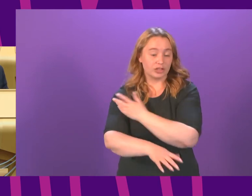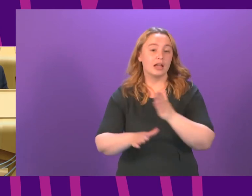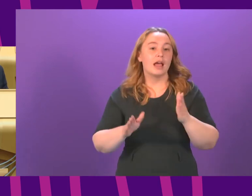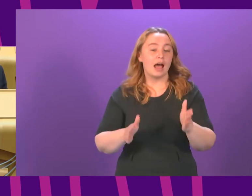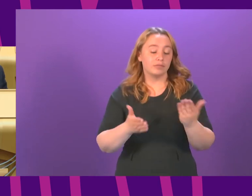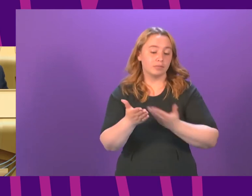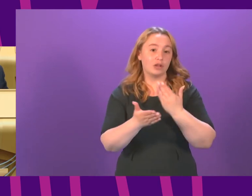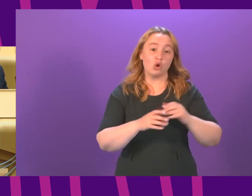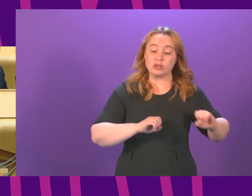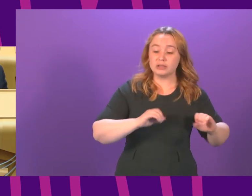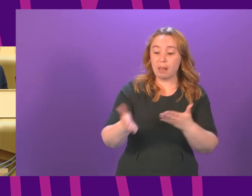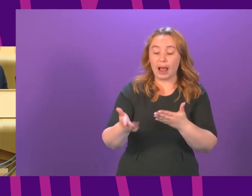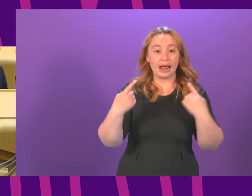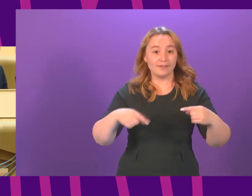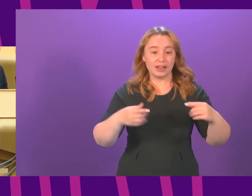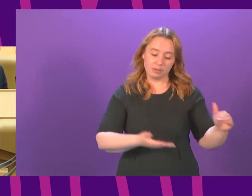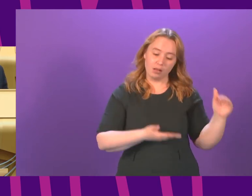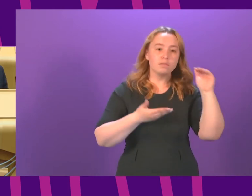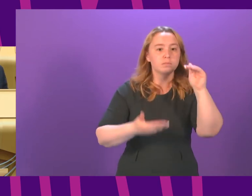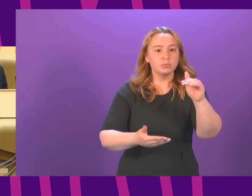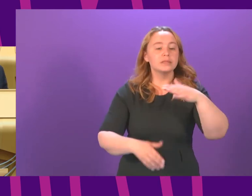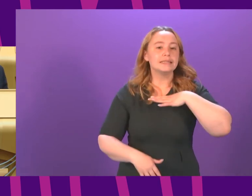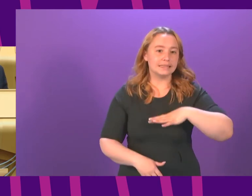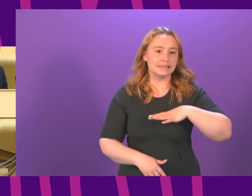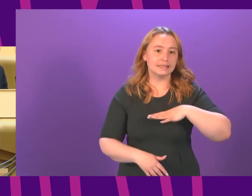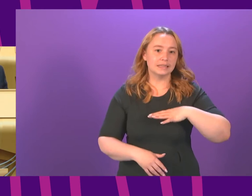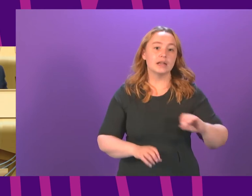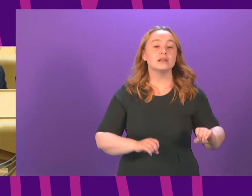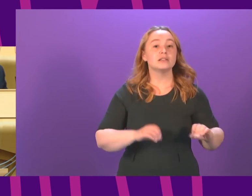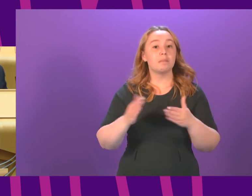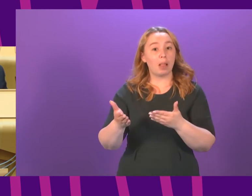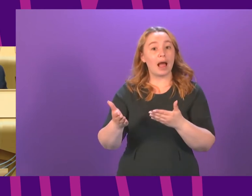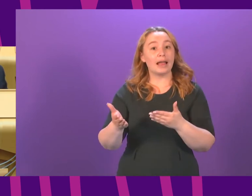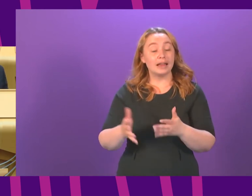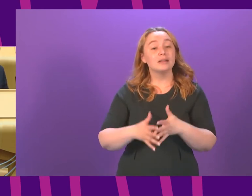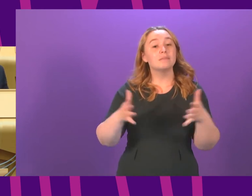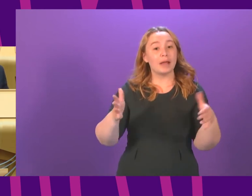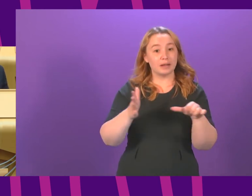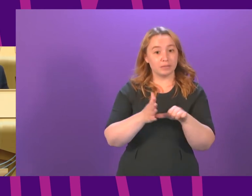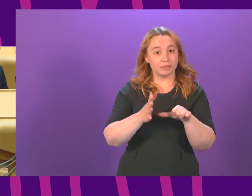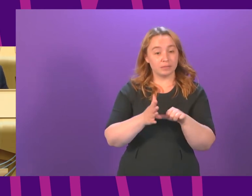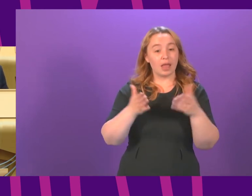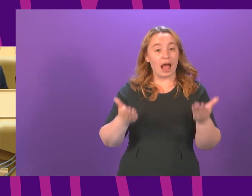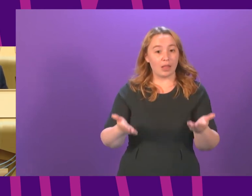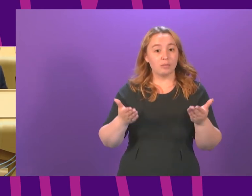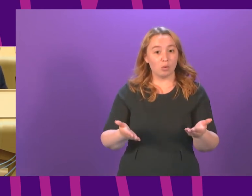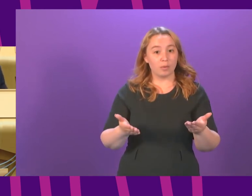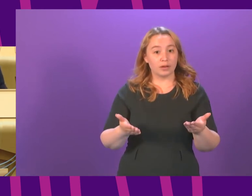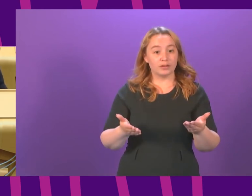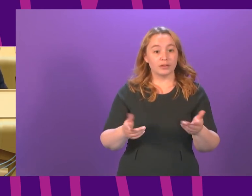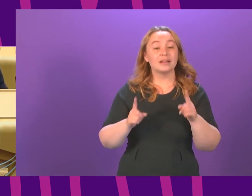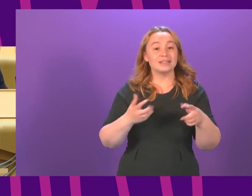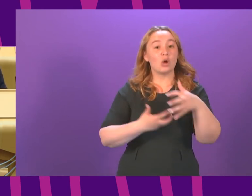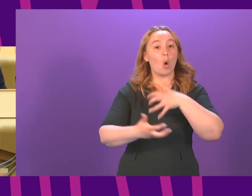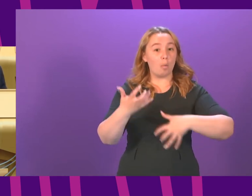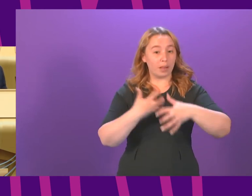we have the supplies to do everything supply continues to be our biggest constraint but it is even more complicated than that